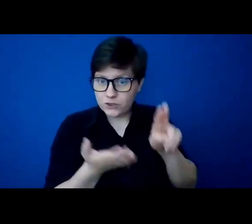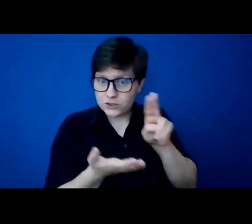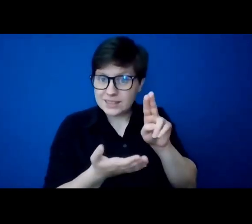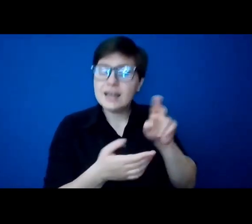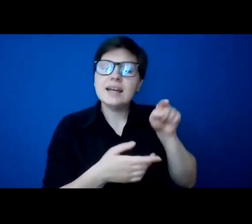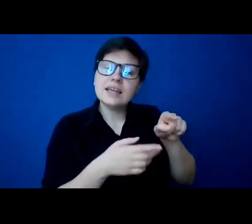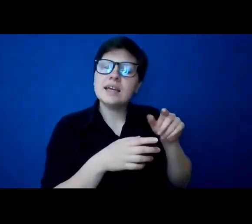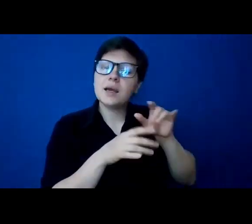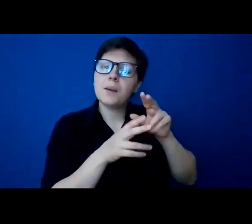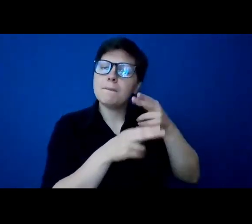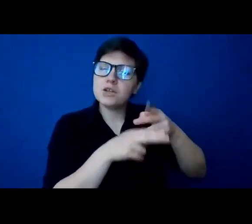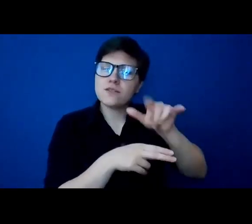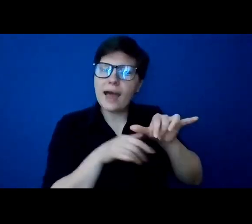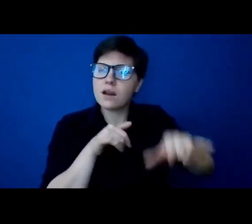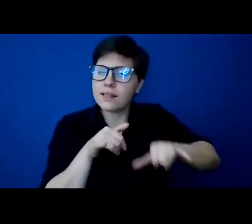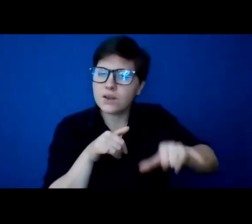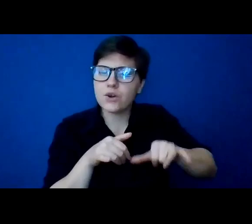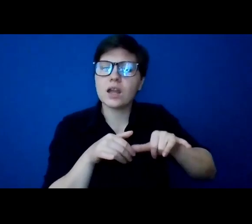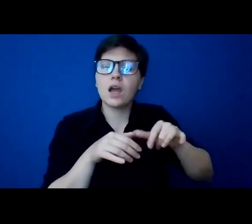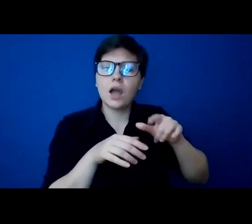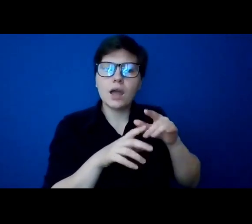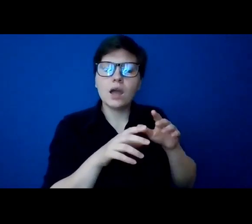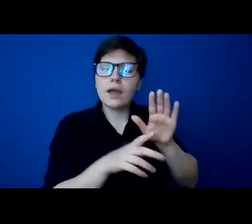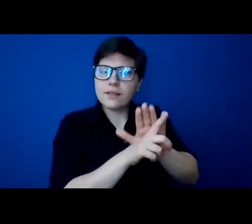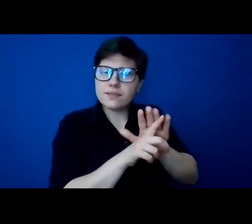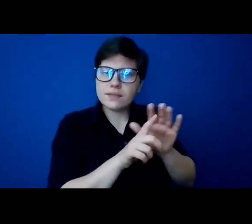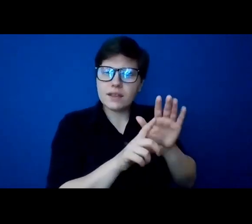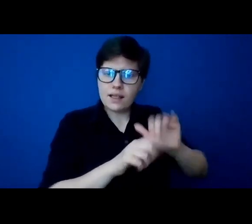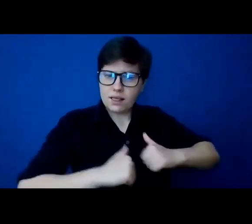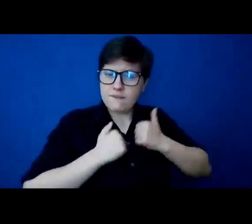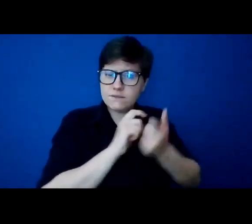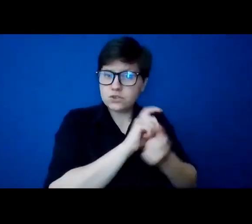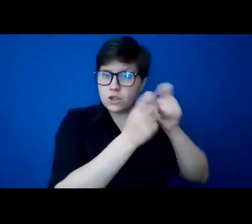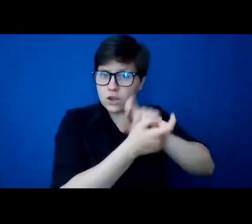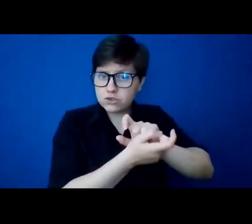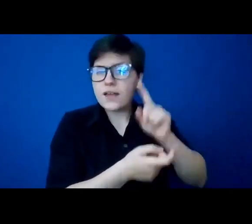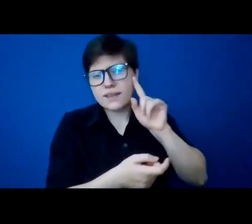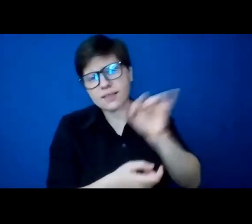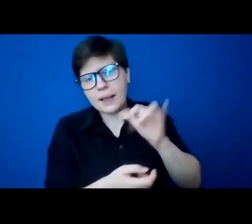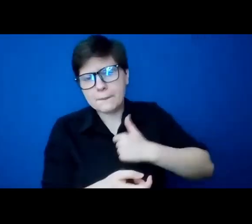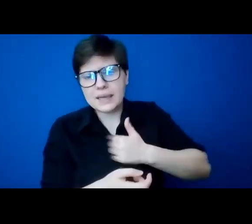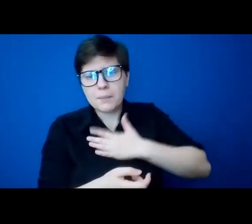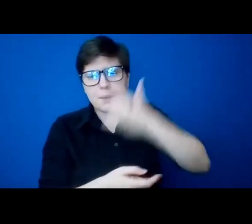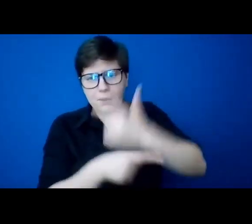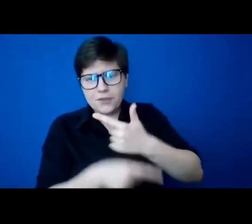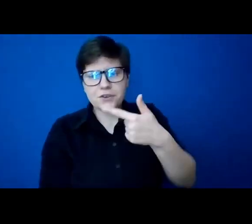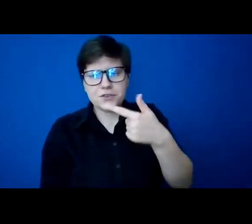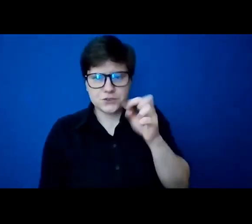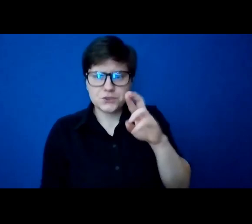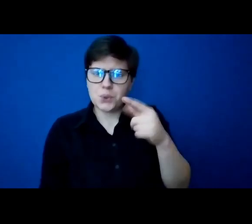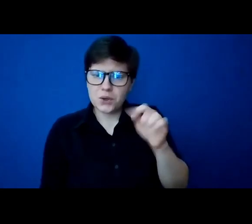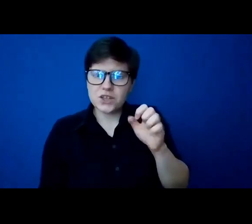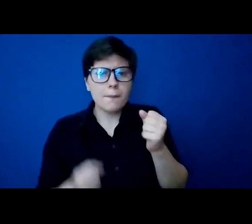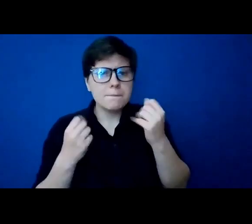spoke about the change that occurred in his life, and I think like me with my brother George, I think most people would say, gosh,